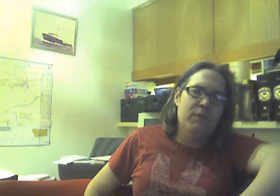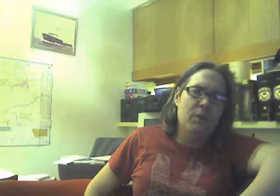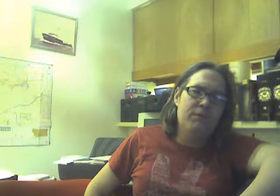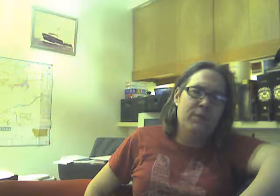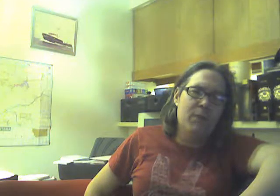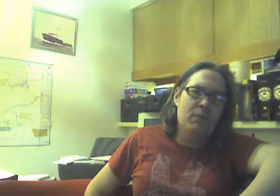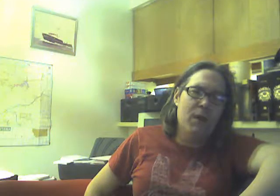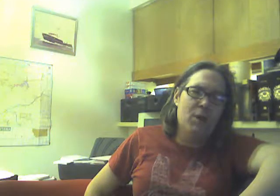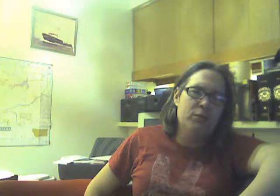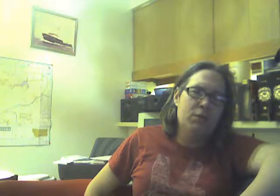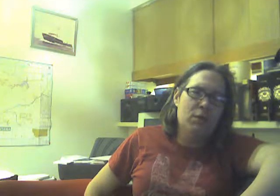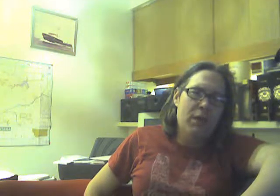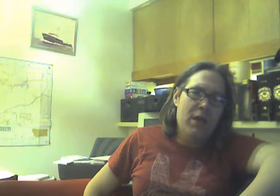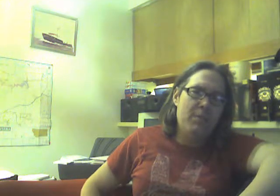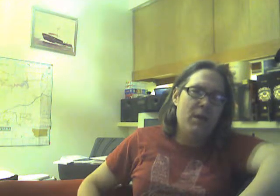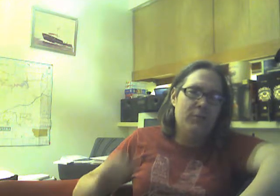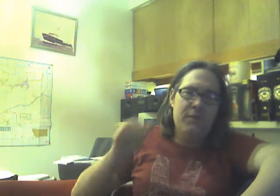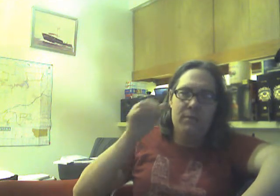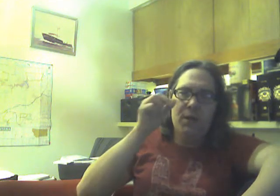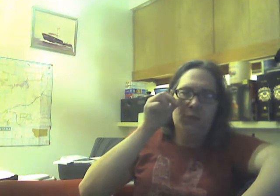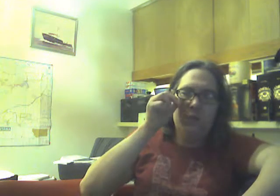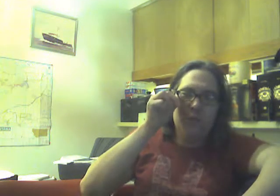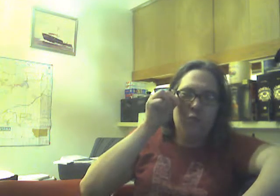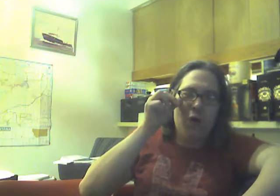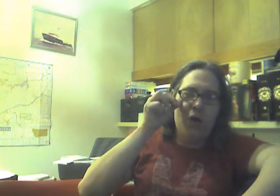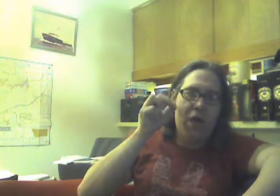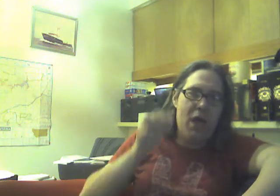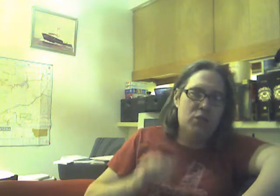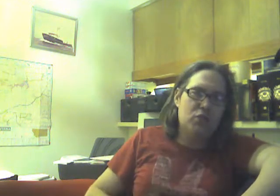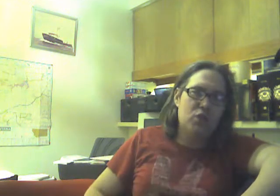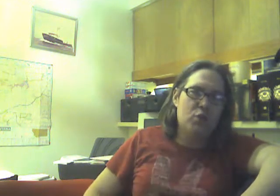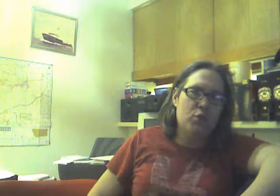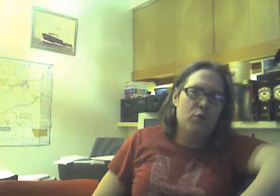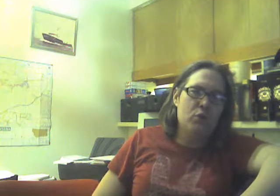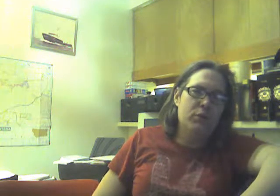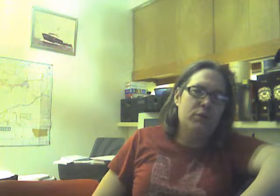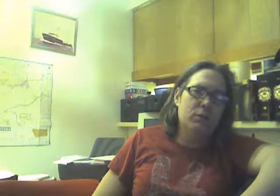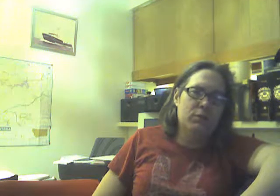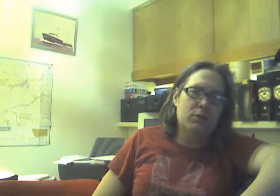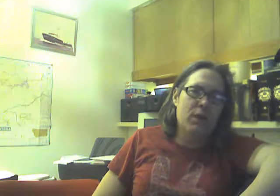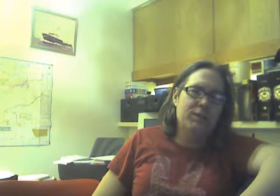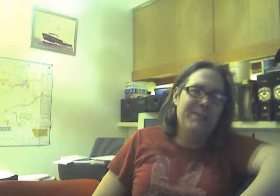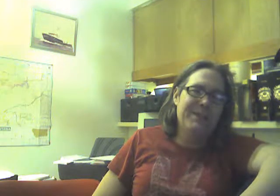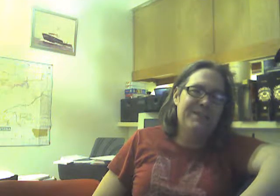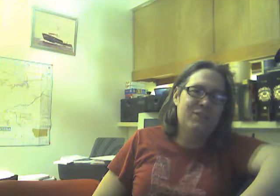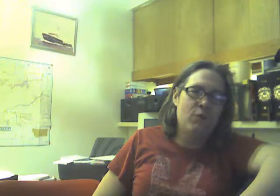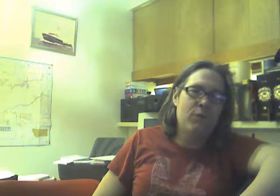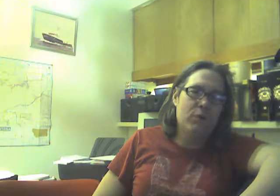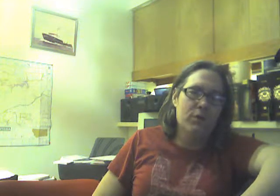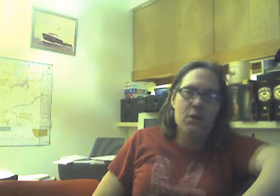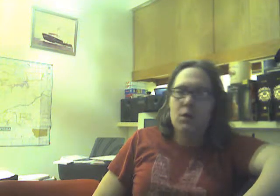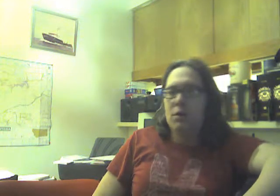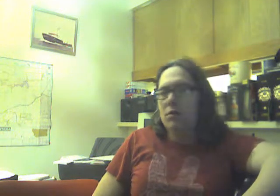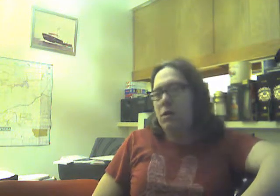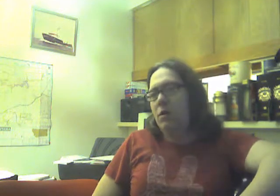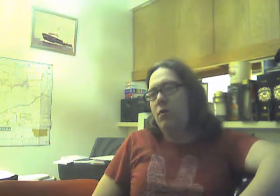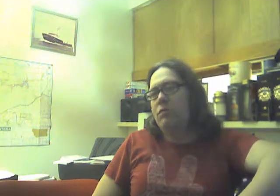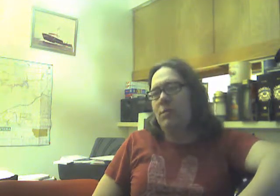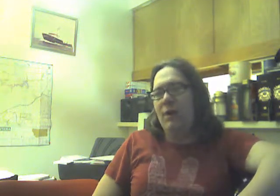female, or female to males, and male to females, as well as uterole and hysterectomy and so forth. You know, someone